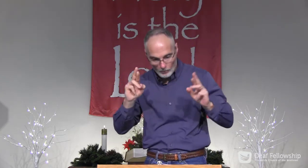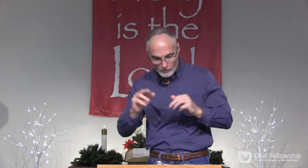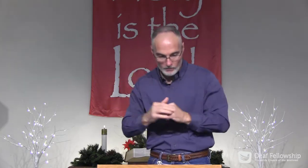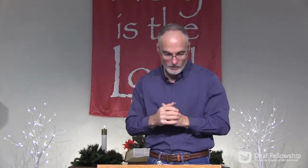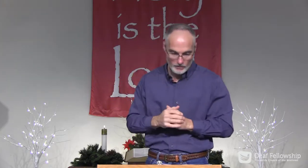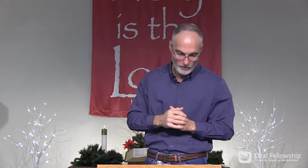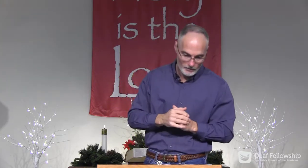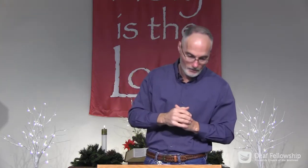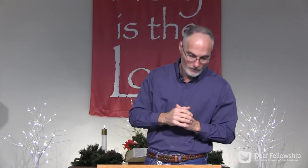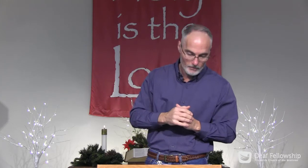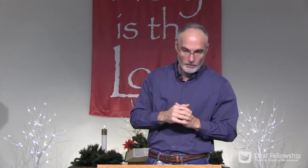economic growth,